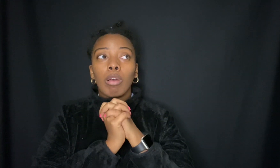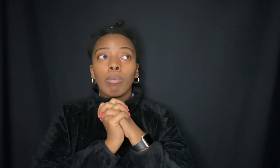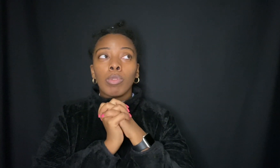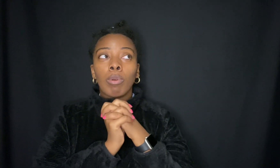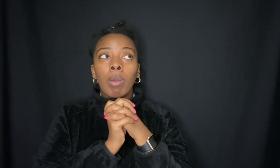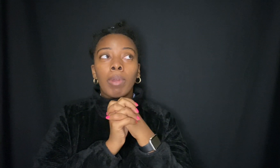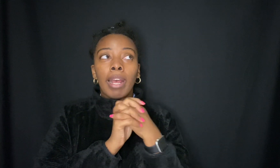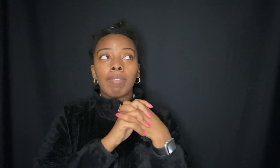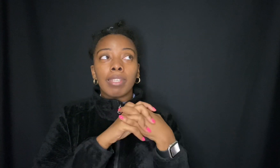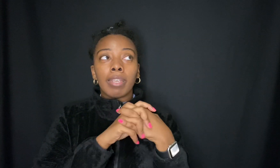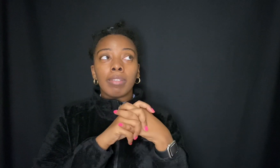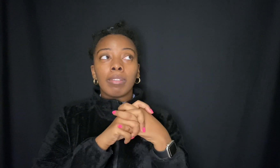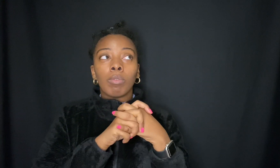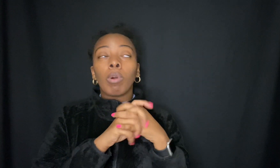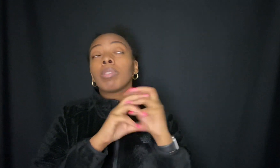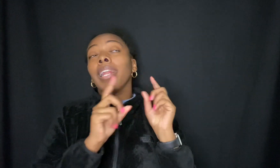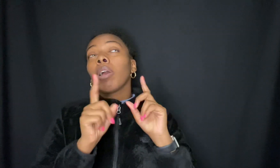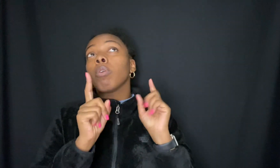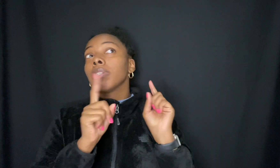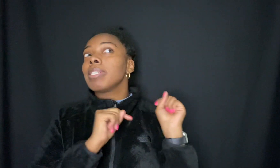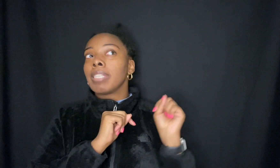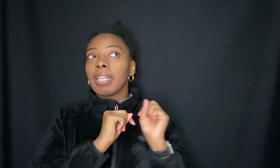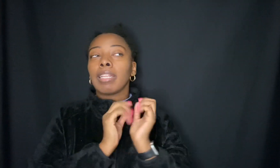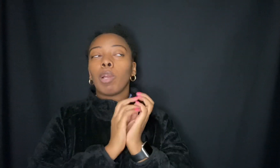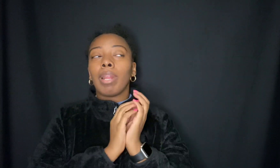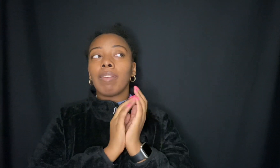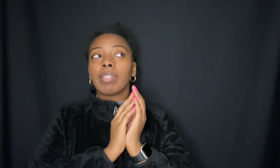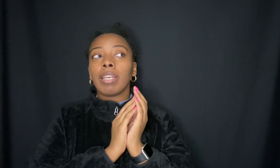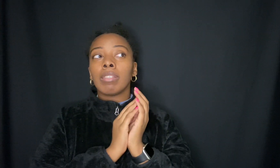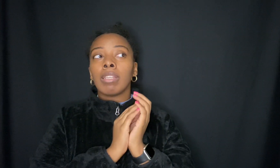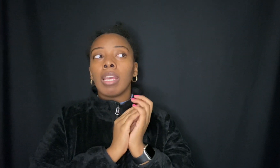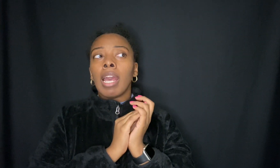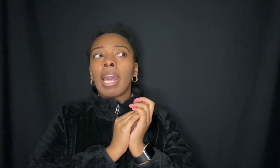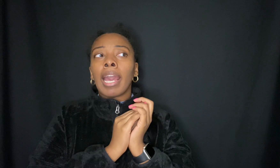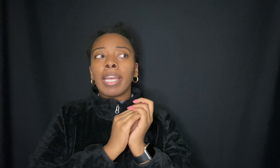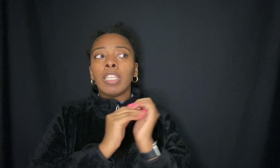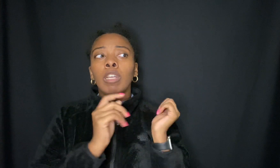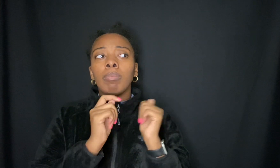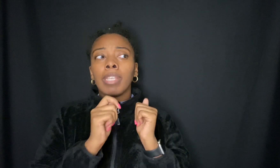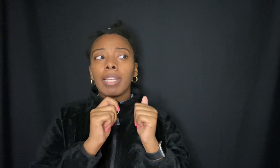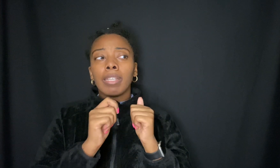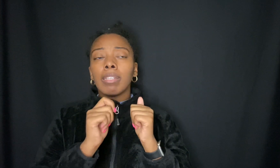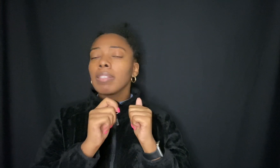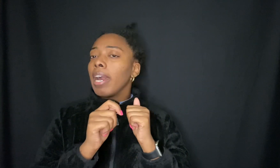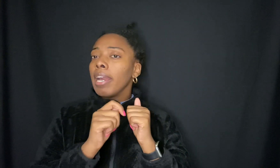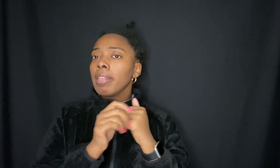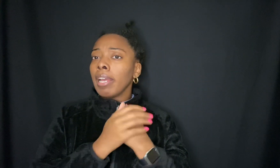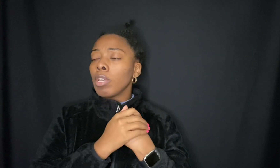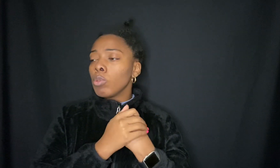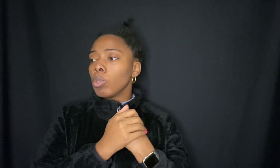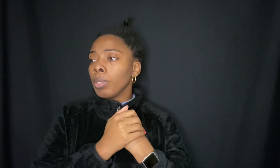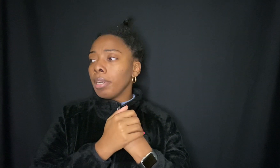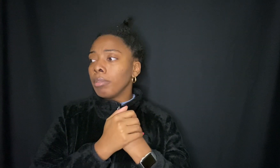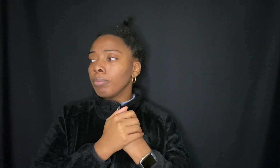do i want to have sex well did i on sunday did i want to have sex i ended up texting this guy that i used to um